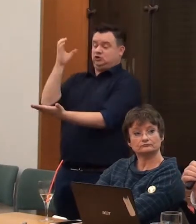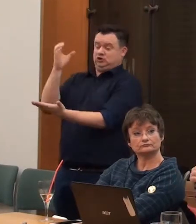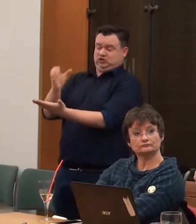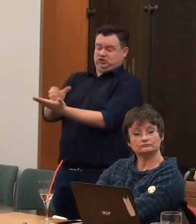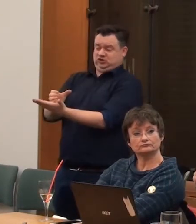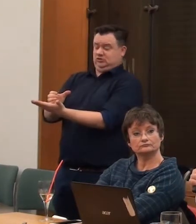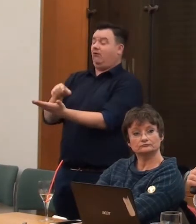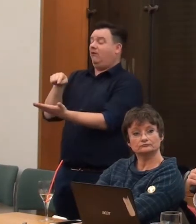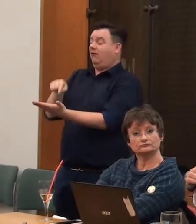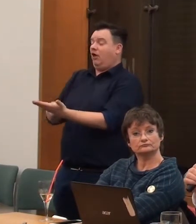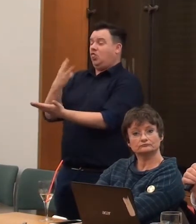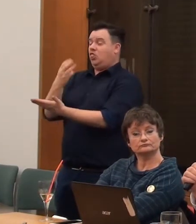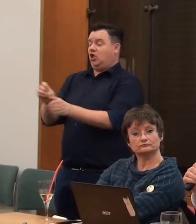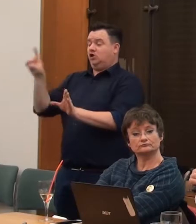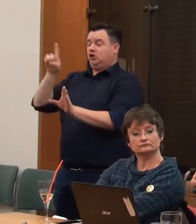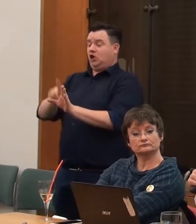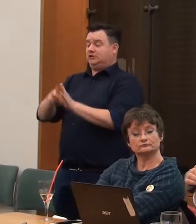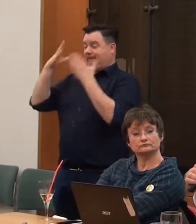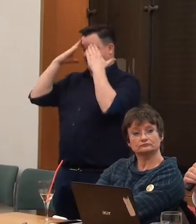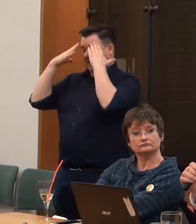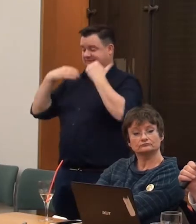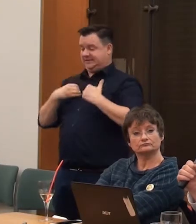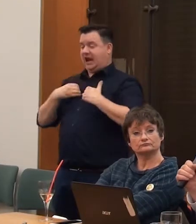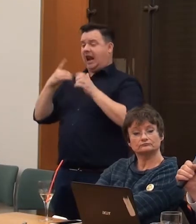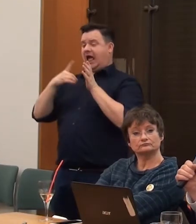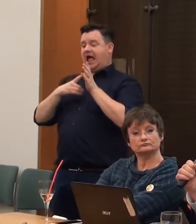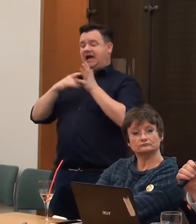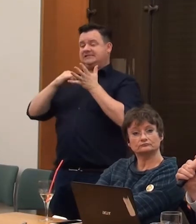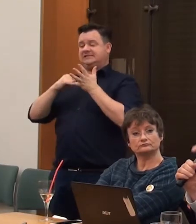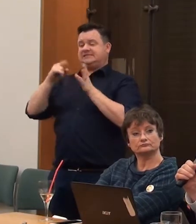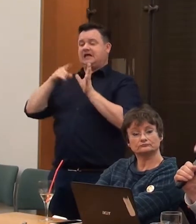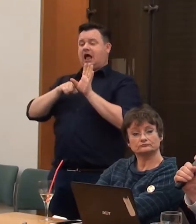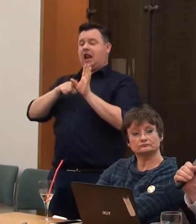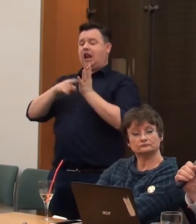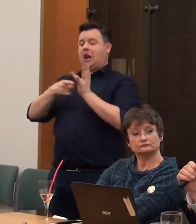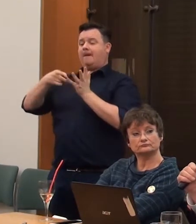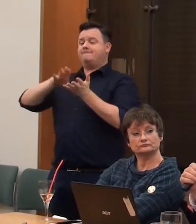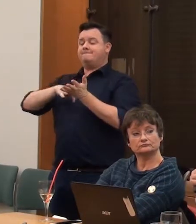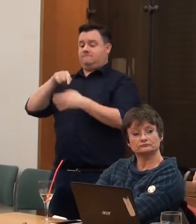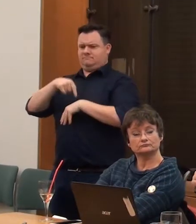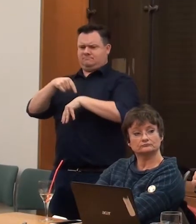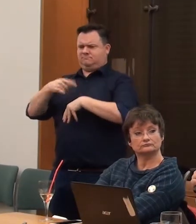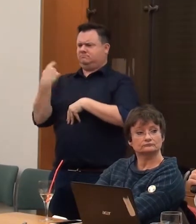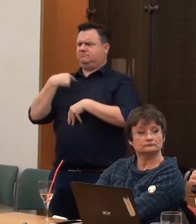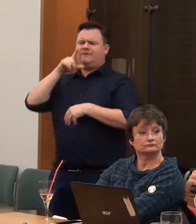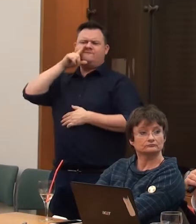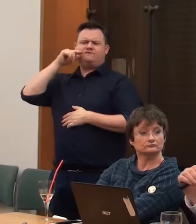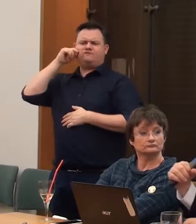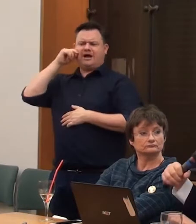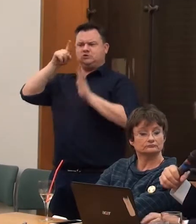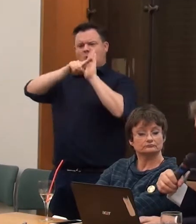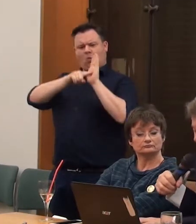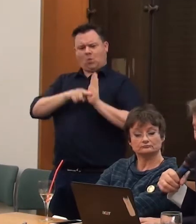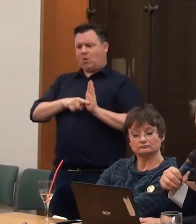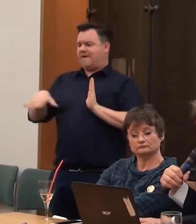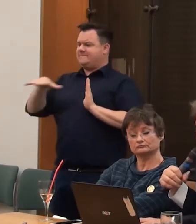was the next 30 years in a mental asylum, even though doctors said there's nothing wrong with her. At that time, in French law, the family held sway. And so that's